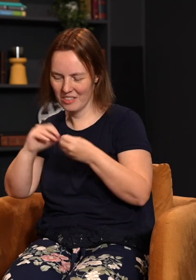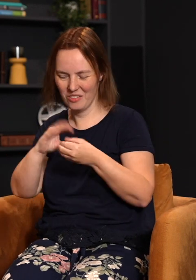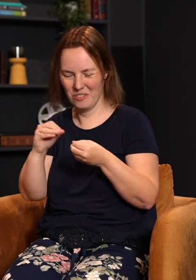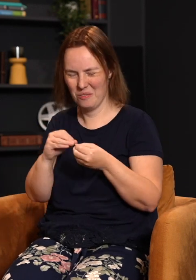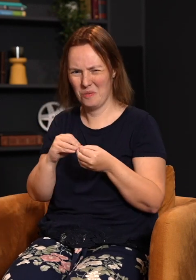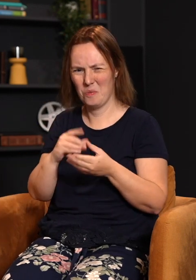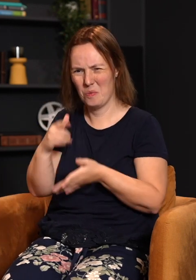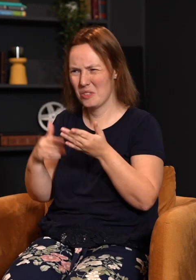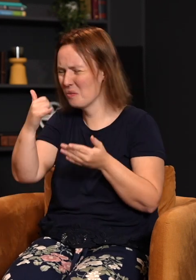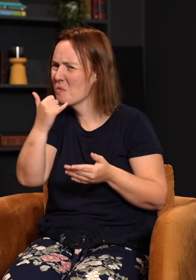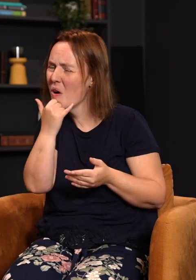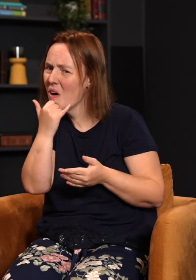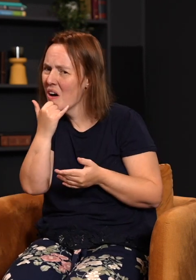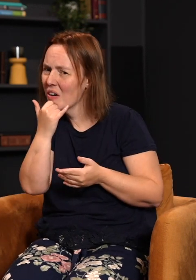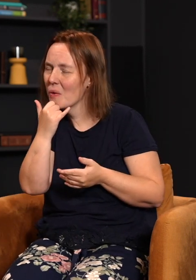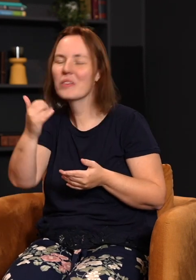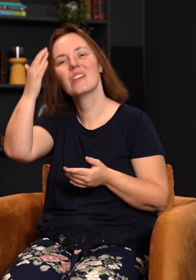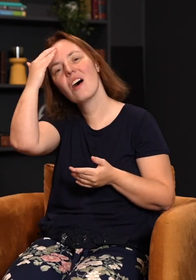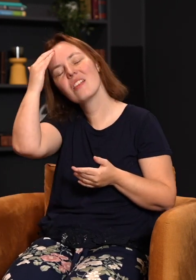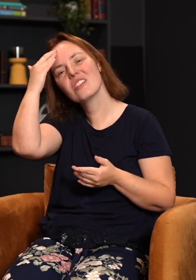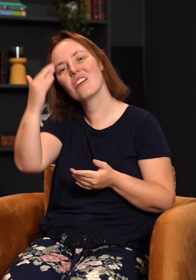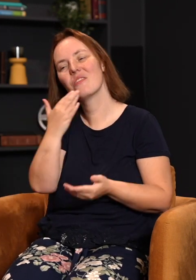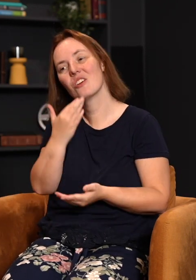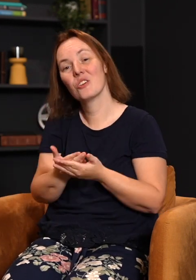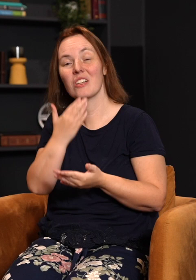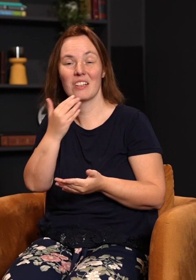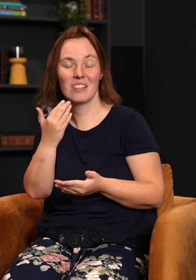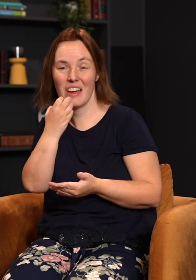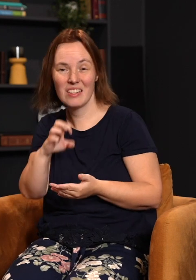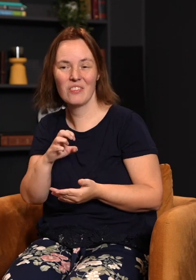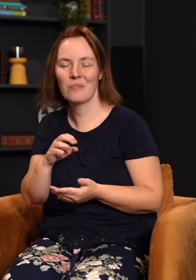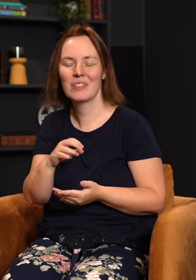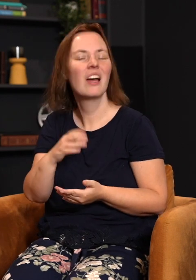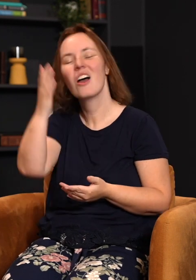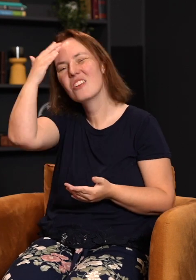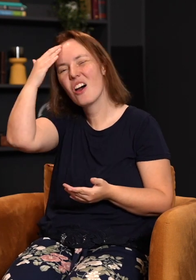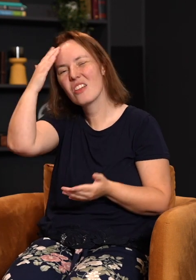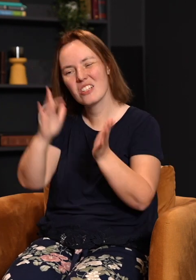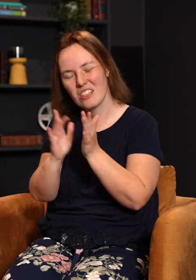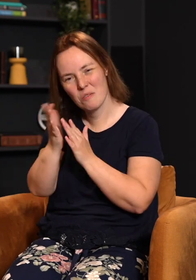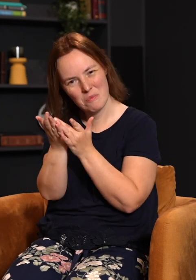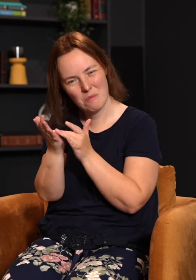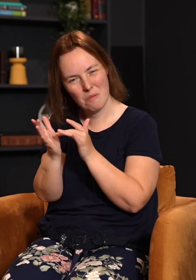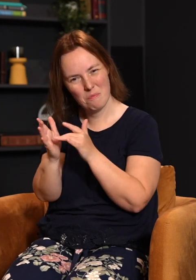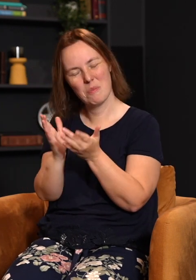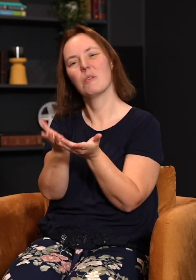what's wrong with the knowledge of good and evil? Well, knowledge in the biblical context is not just knowing about something. It's actually experiencing it. That's why the scripture